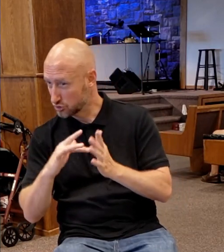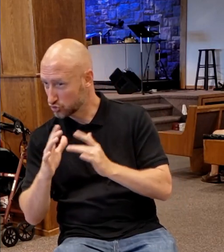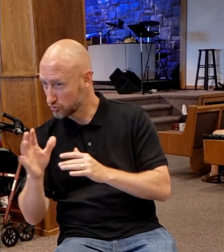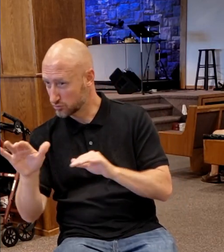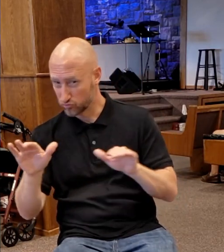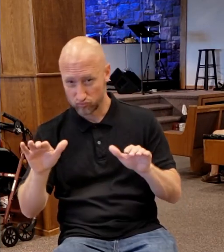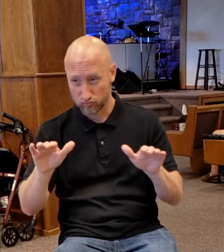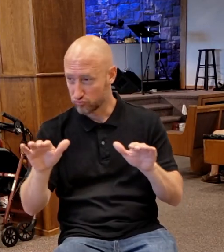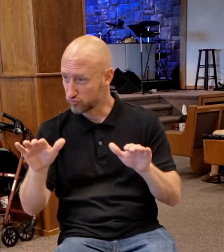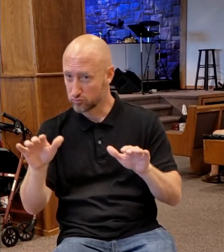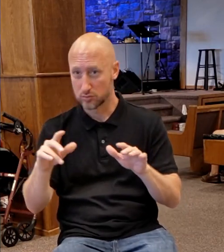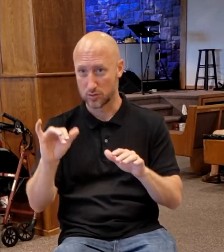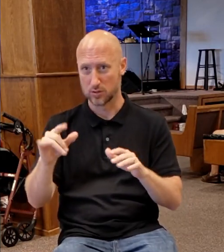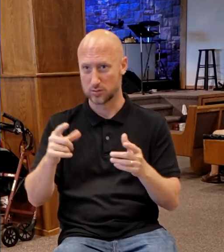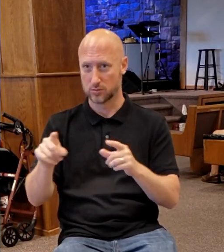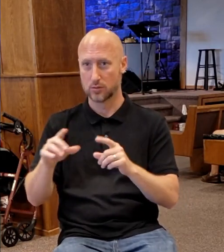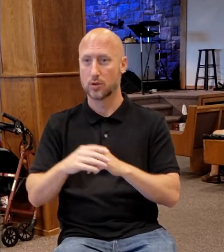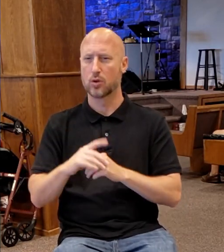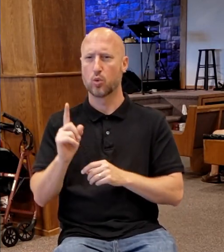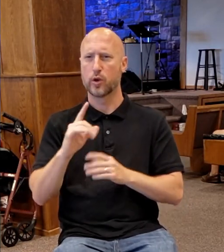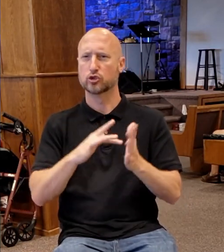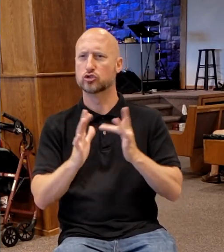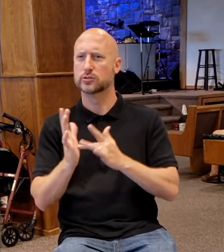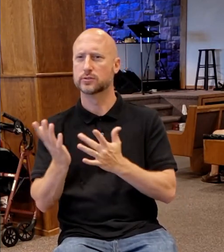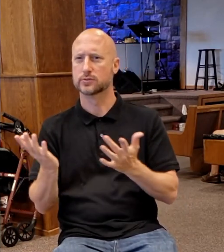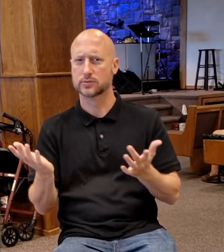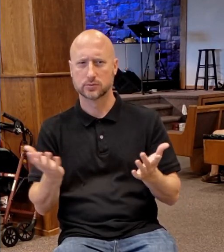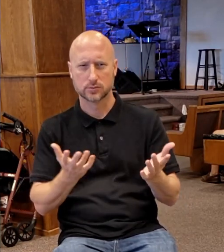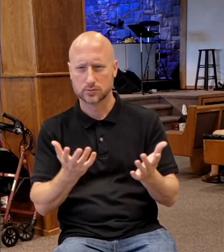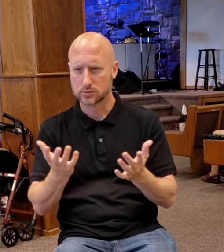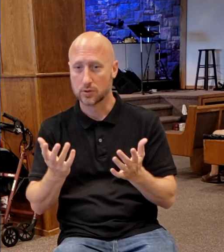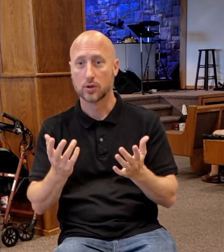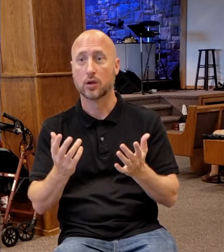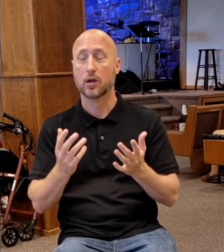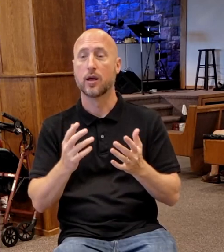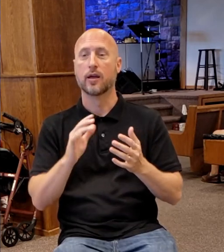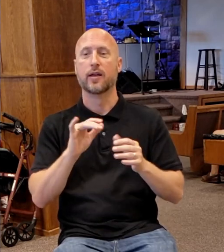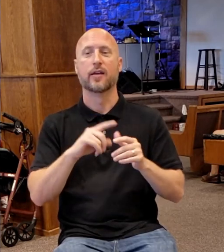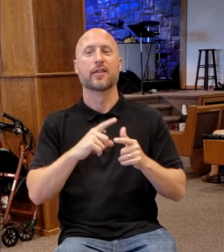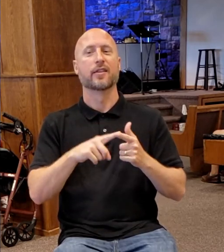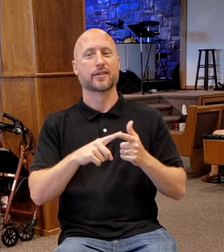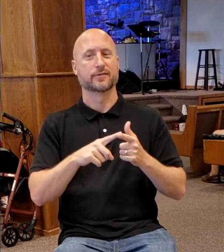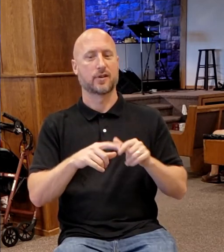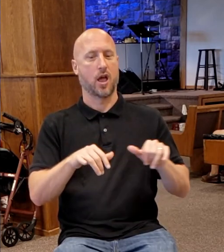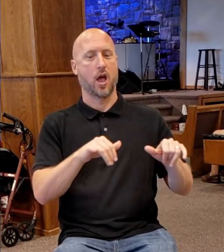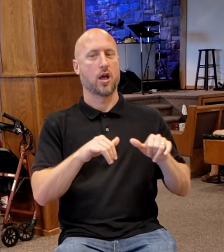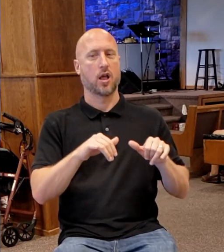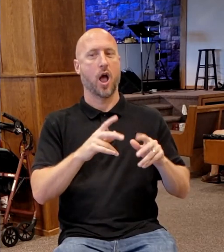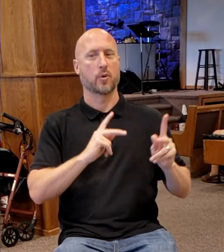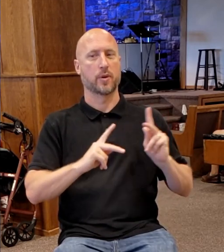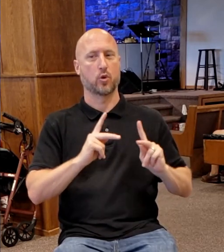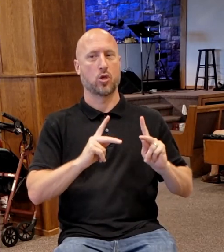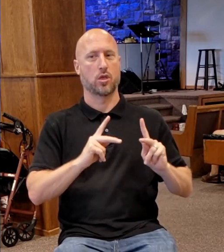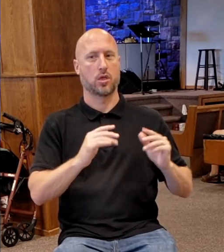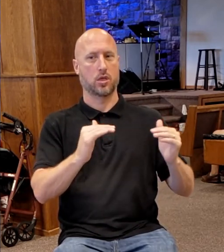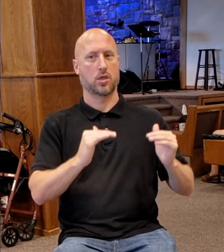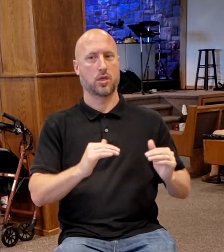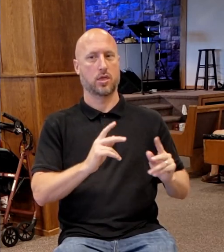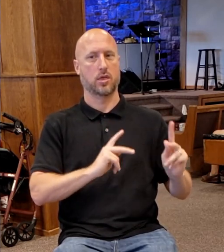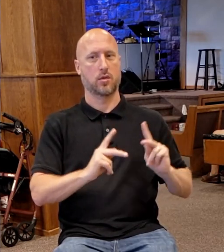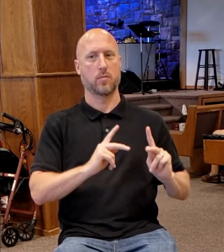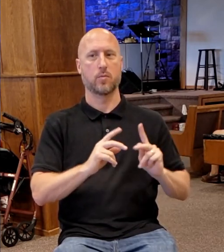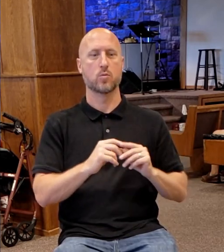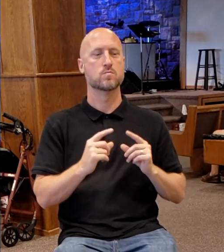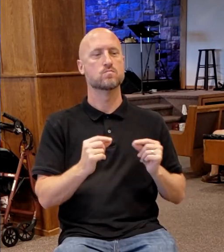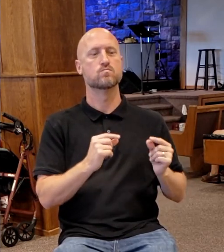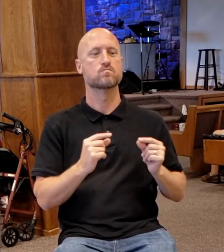that's going on. Where is he? Then here's the common people. And there was much murmuring. That doesn't happen now, but it happened